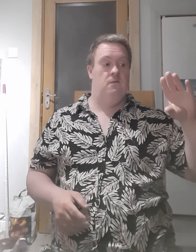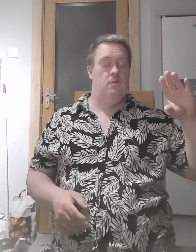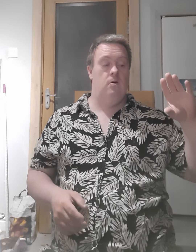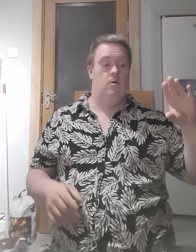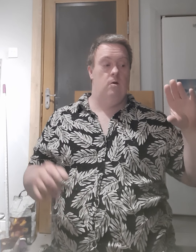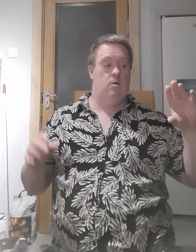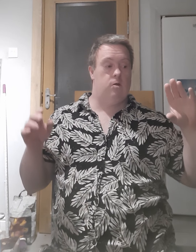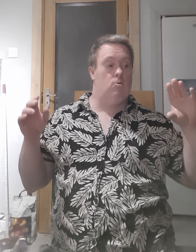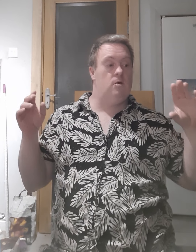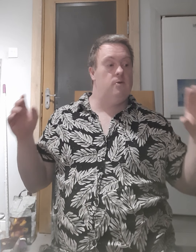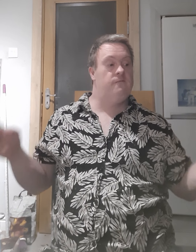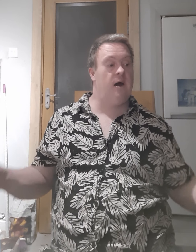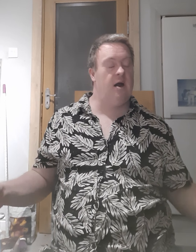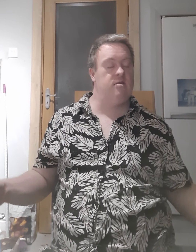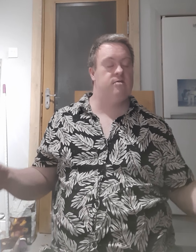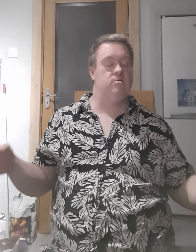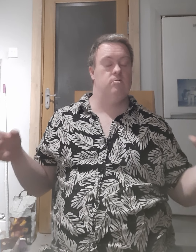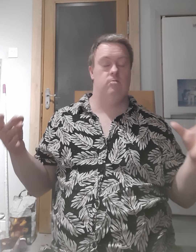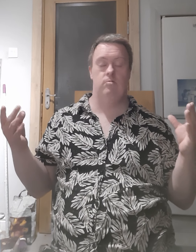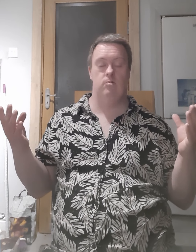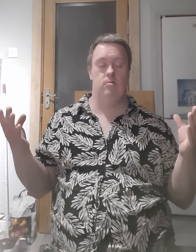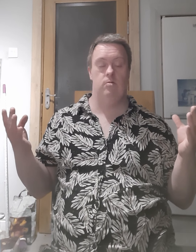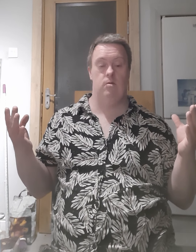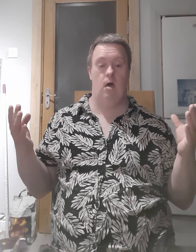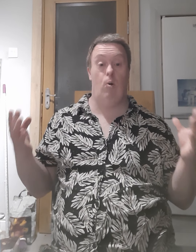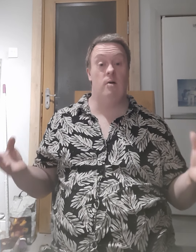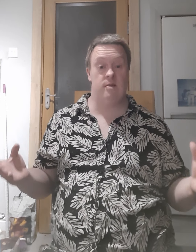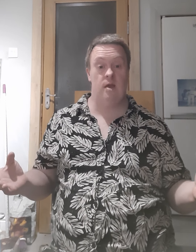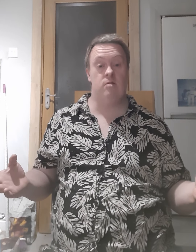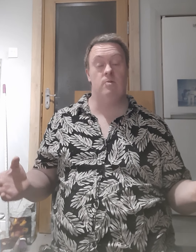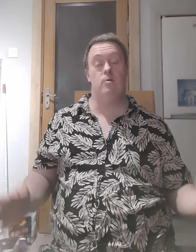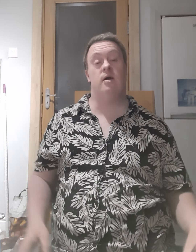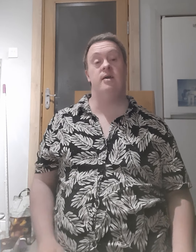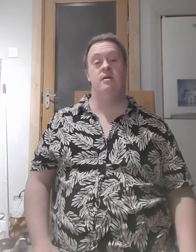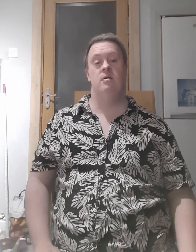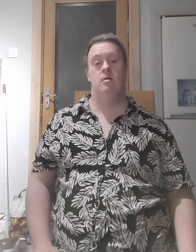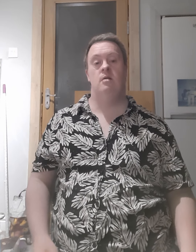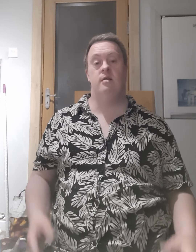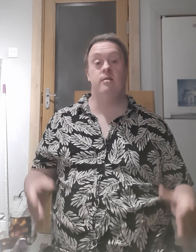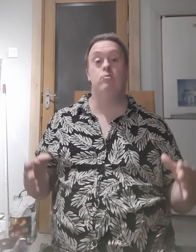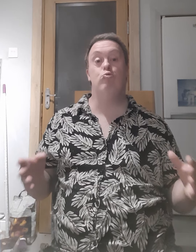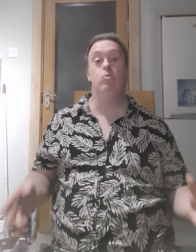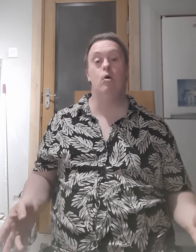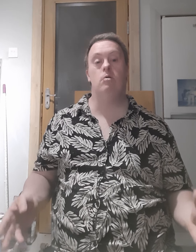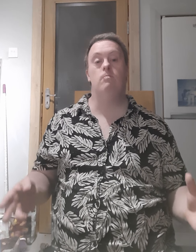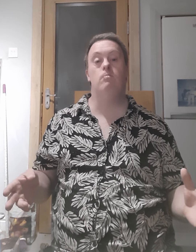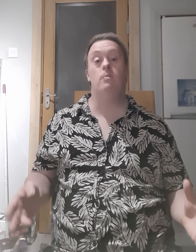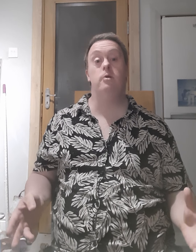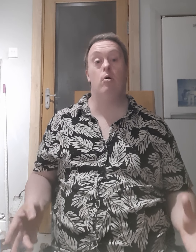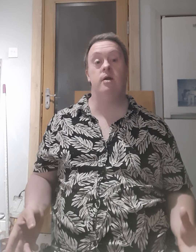okay so fans I want to tell you something okay this is real mom annoying